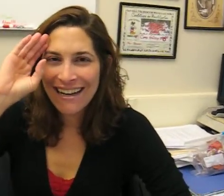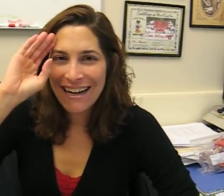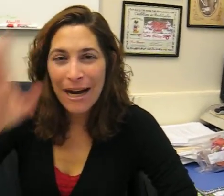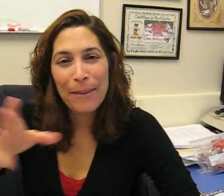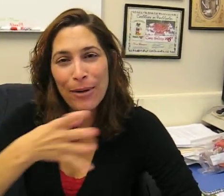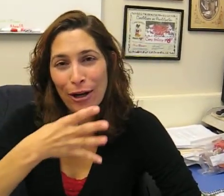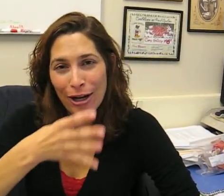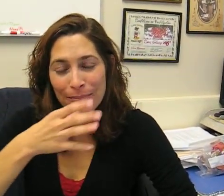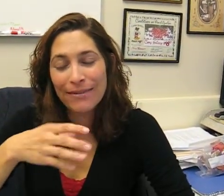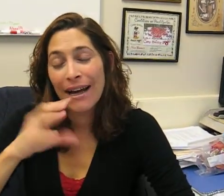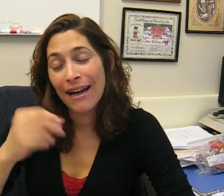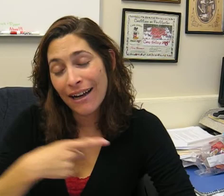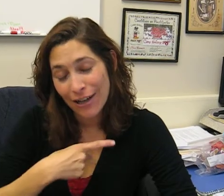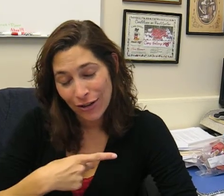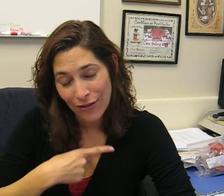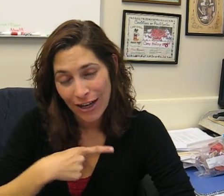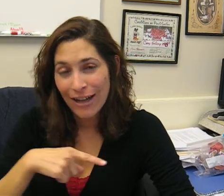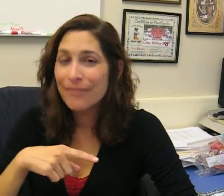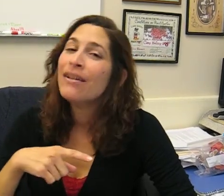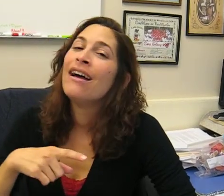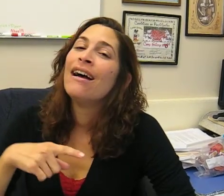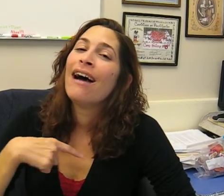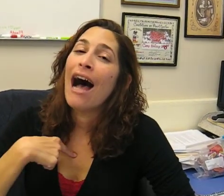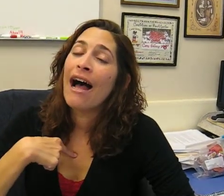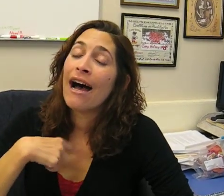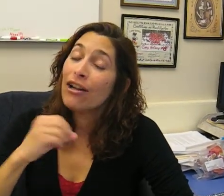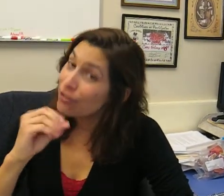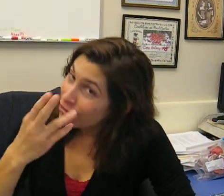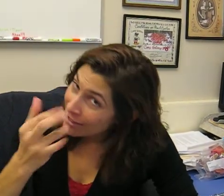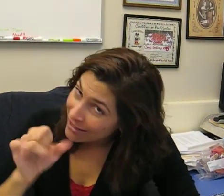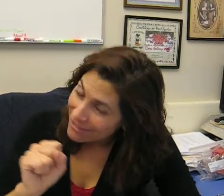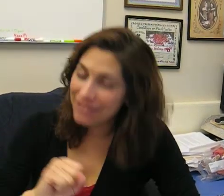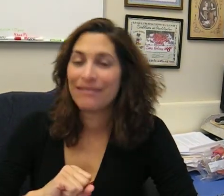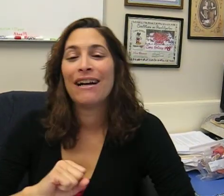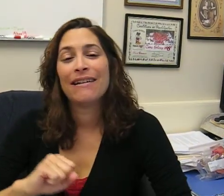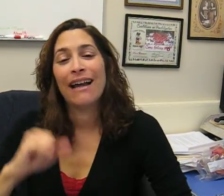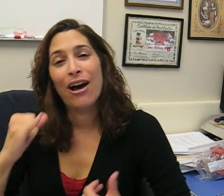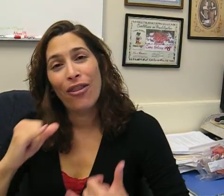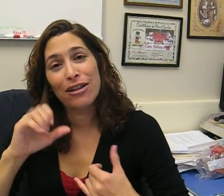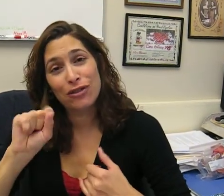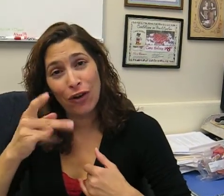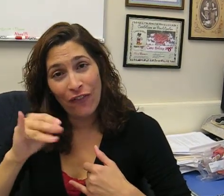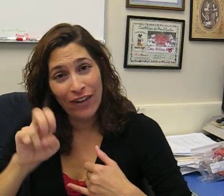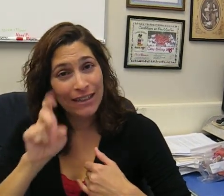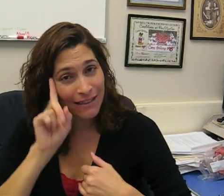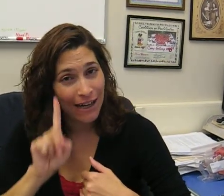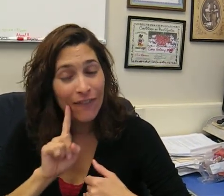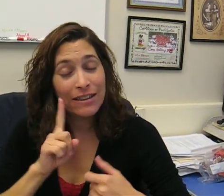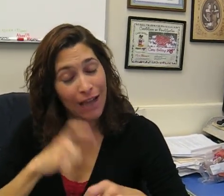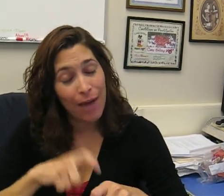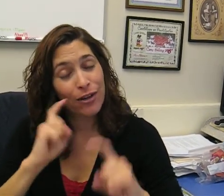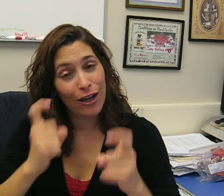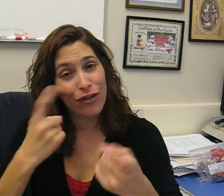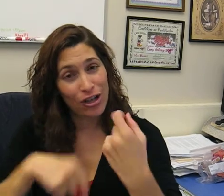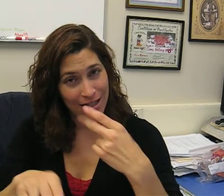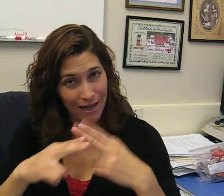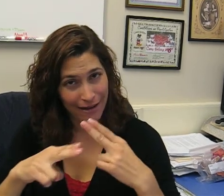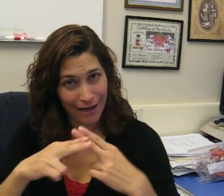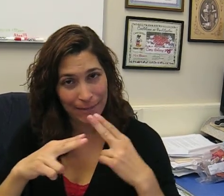Hi Mom and Kendra and Chris! Now that Sophie's done, it's time to give her a sign name.